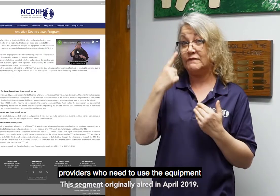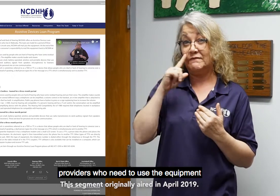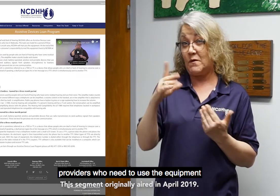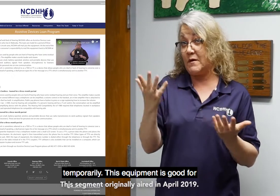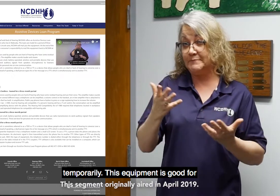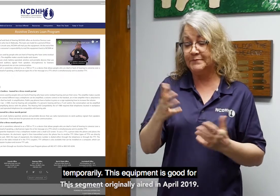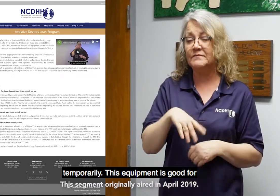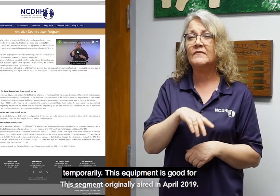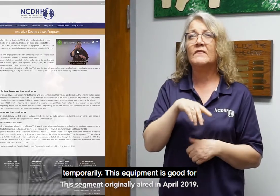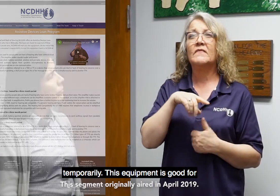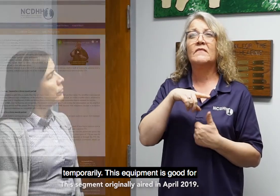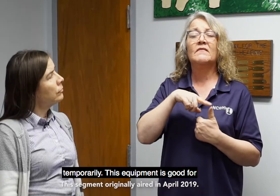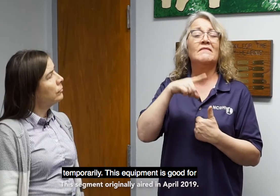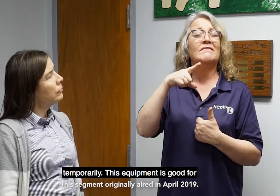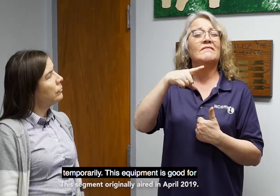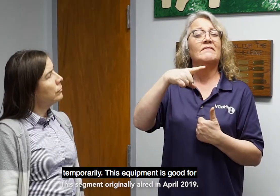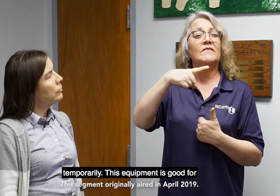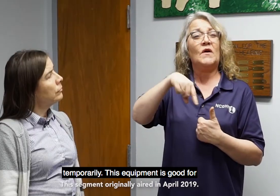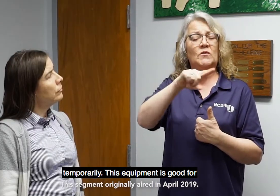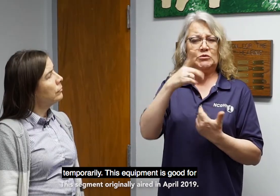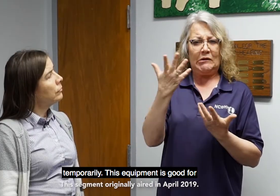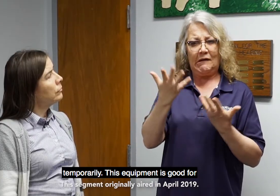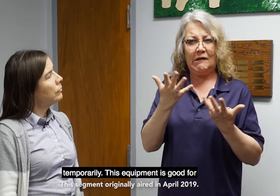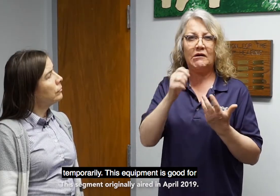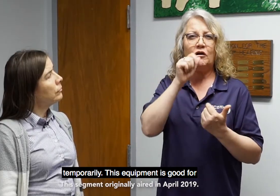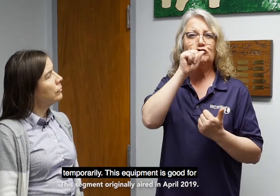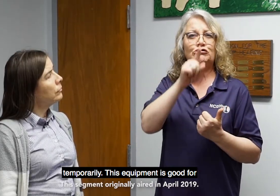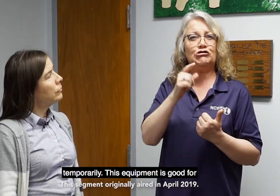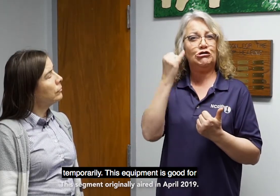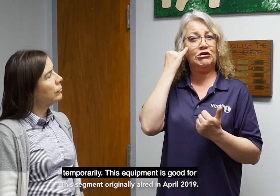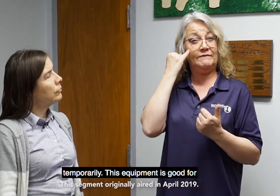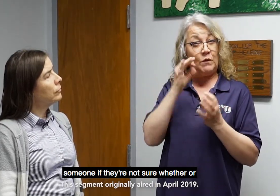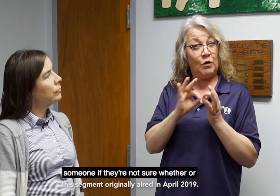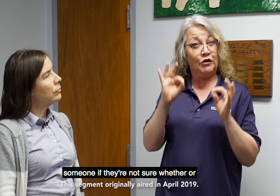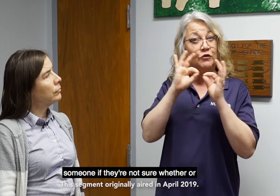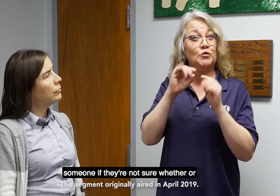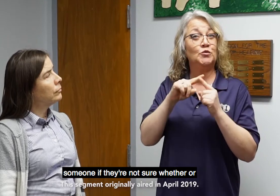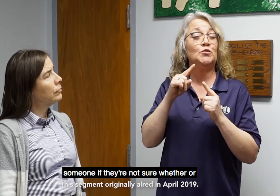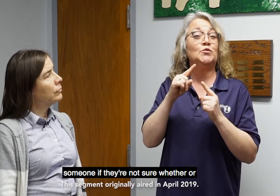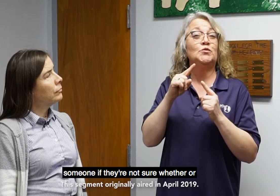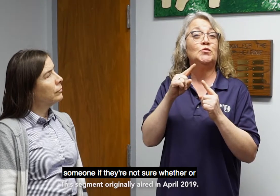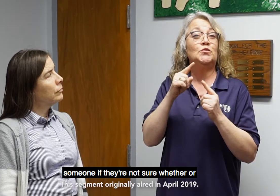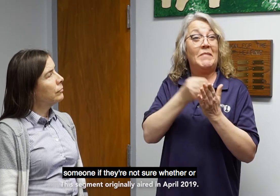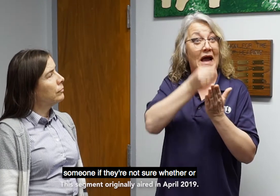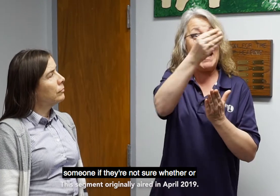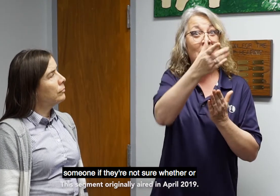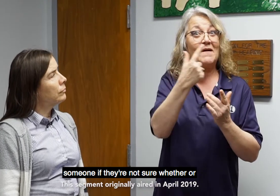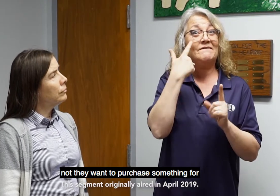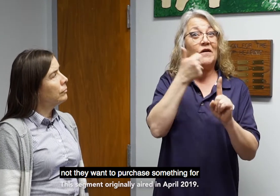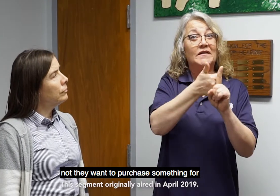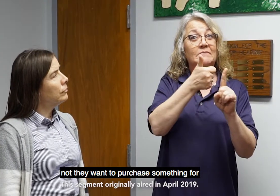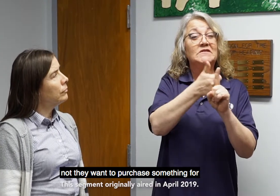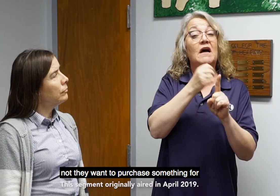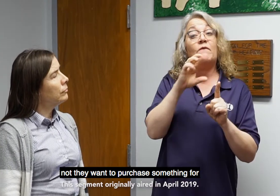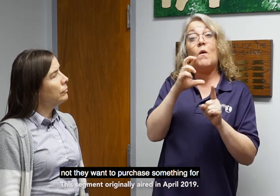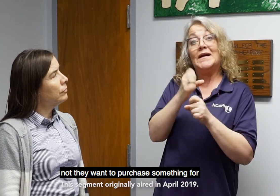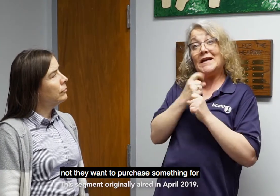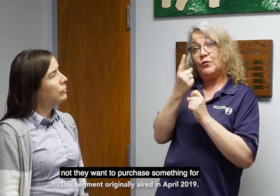temporarily. This equipment is good for someone if they're not sure whether or not they want to purchase something for